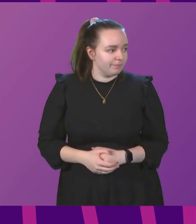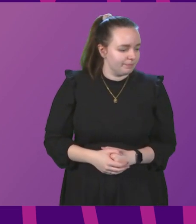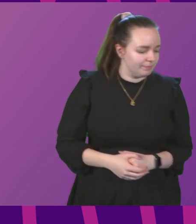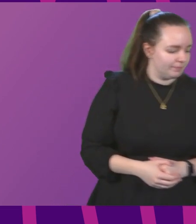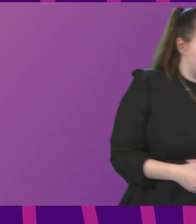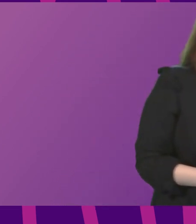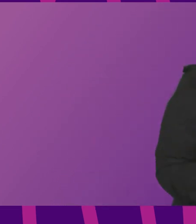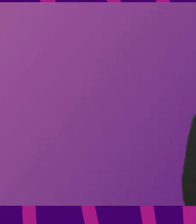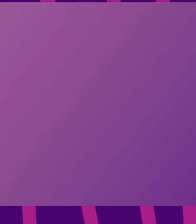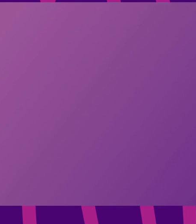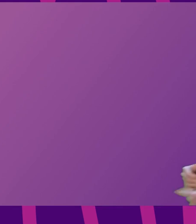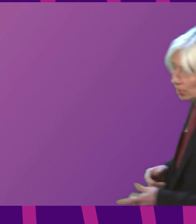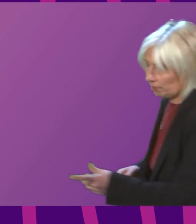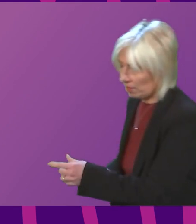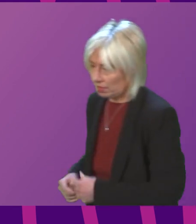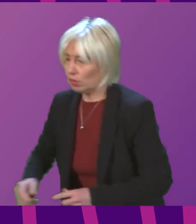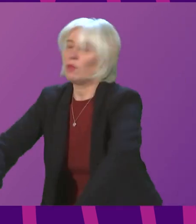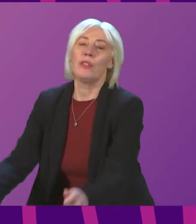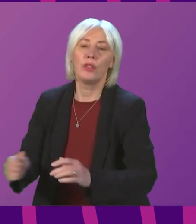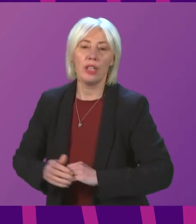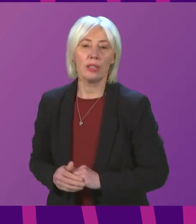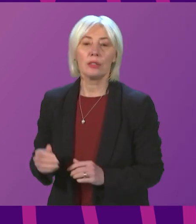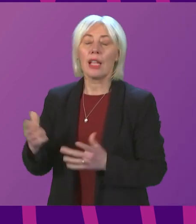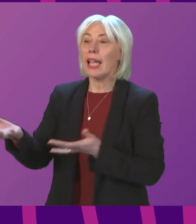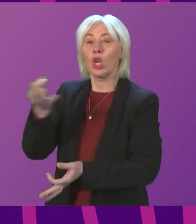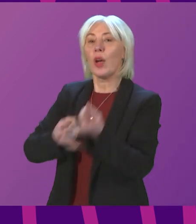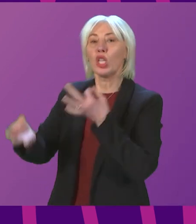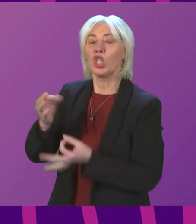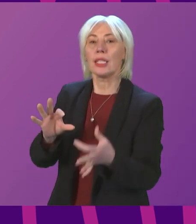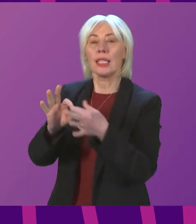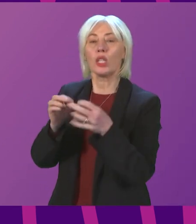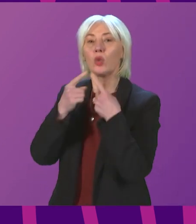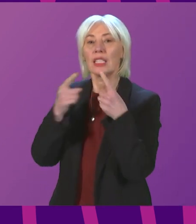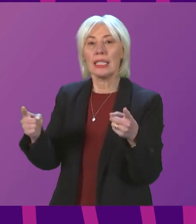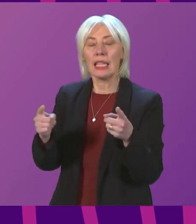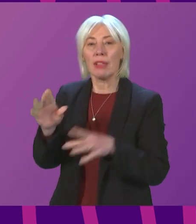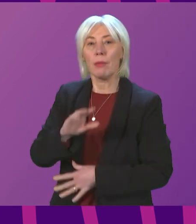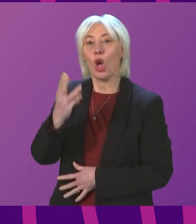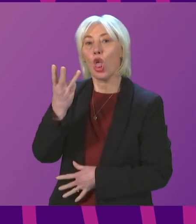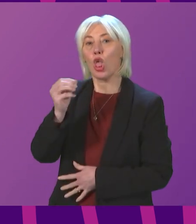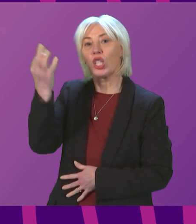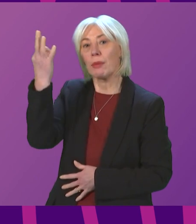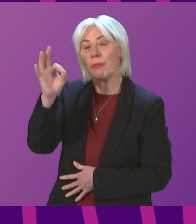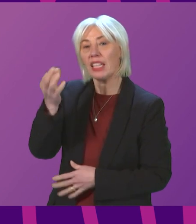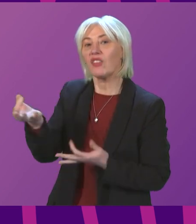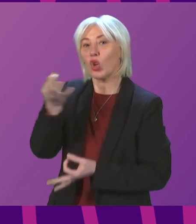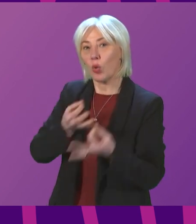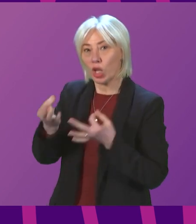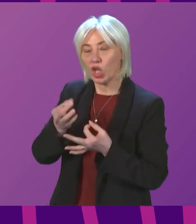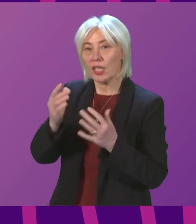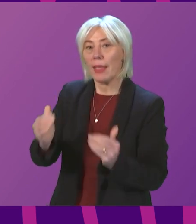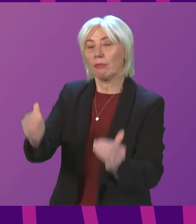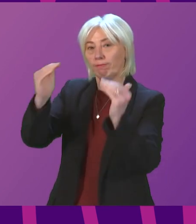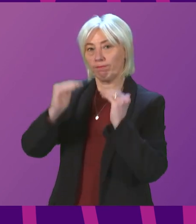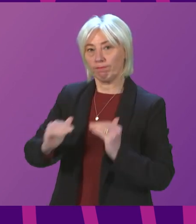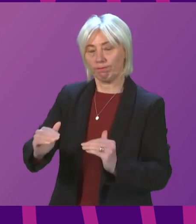The Prime Minister will now take questions on the issues raised in her statement. I intend to allow around 30 minutes for questions, after which we will move on